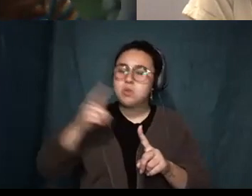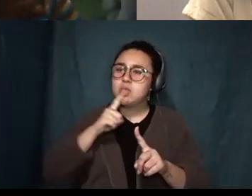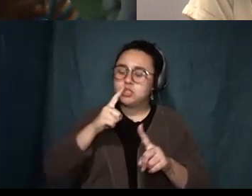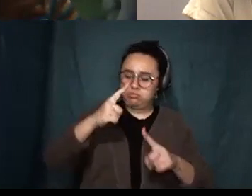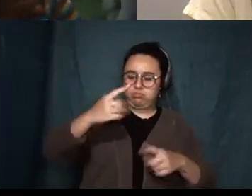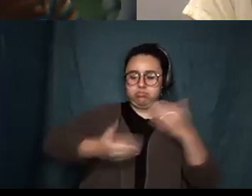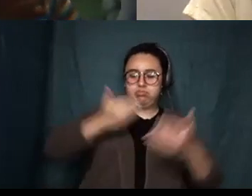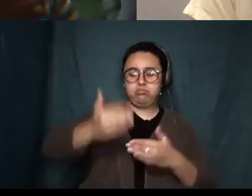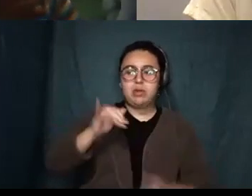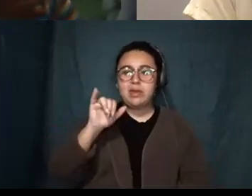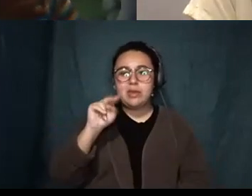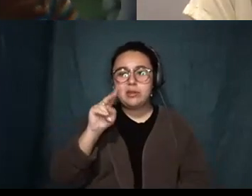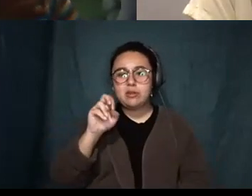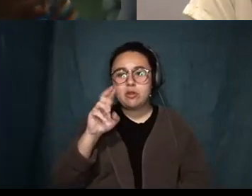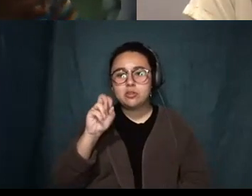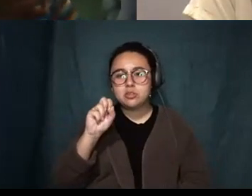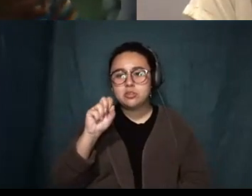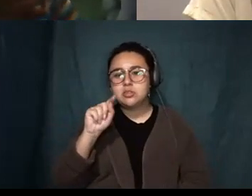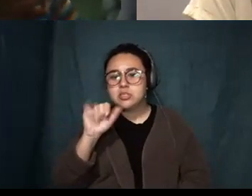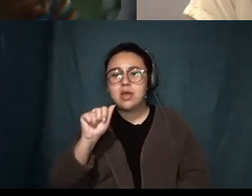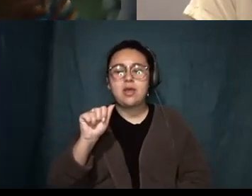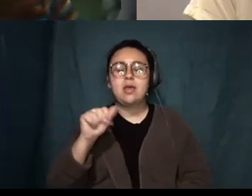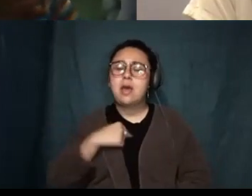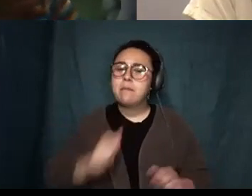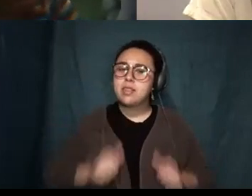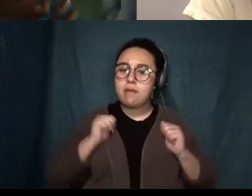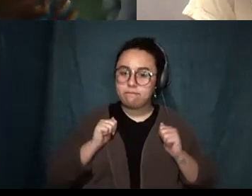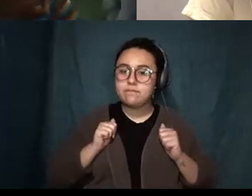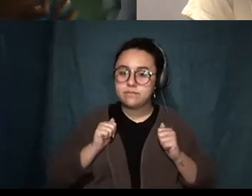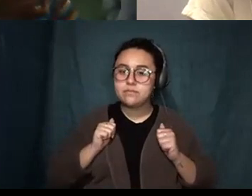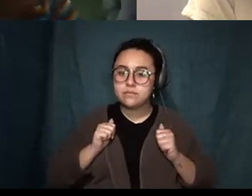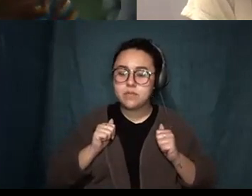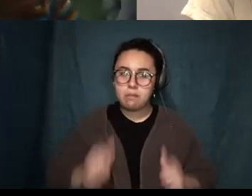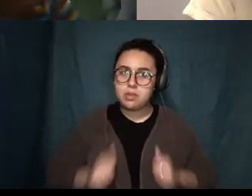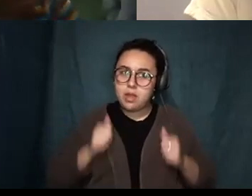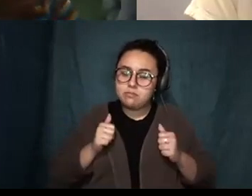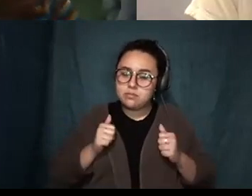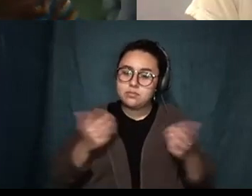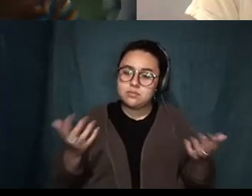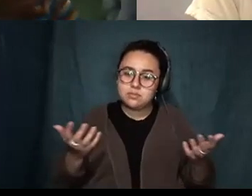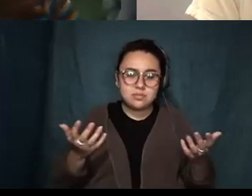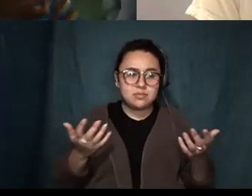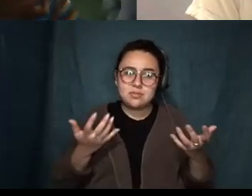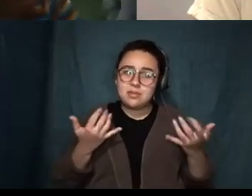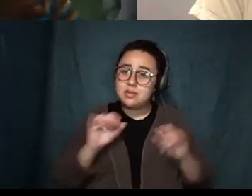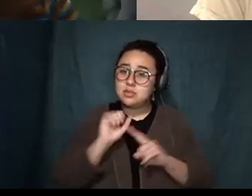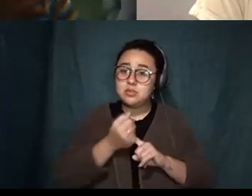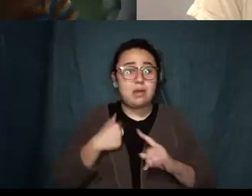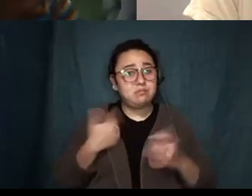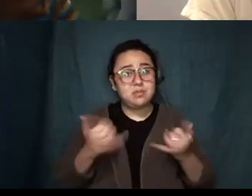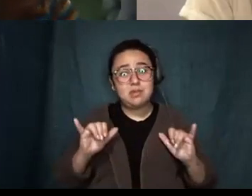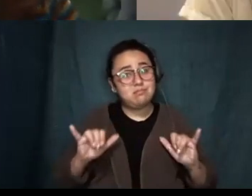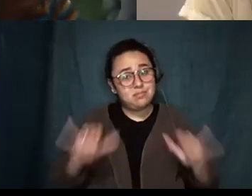I'm I'm I'm alive and it would and it it is still the case that I'm alive you know